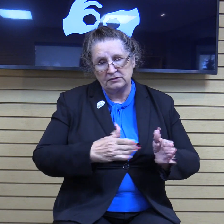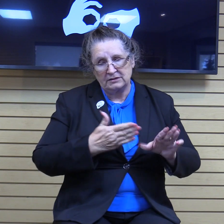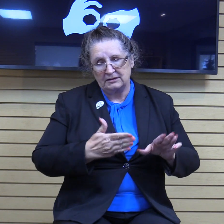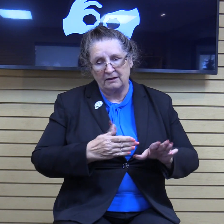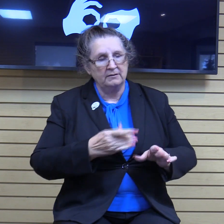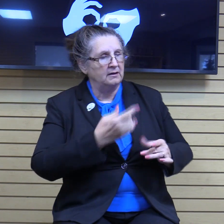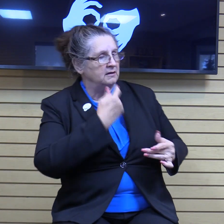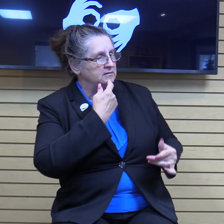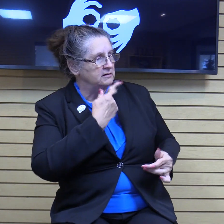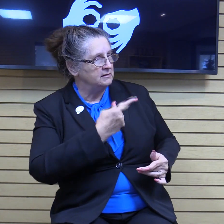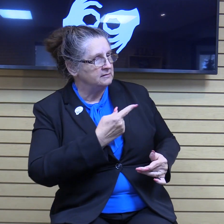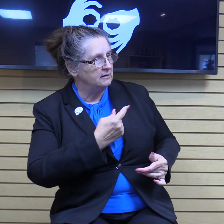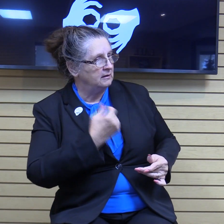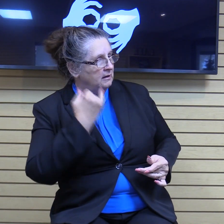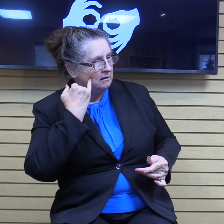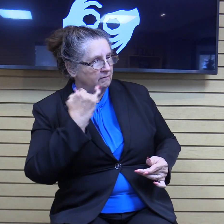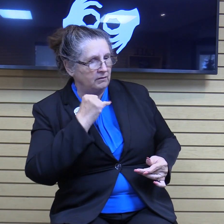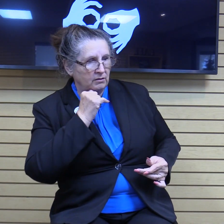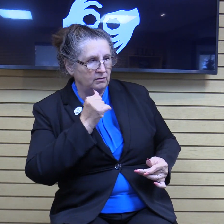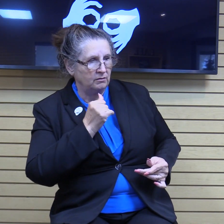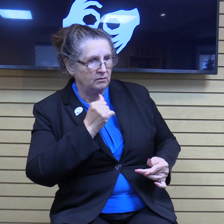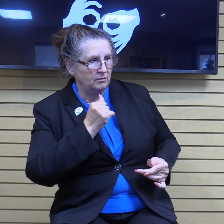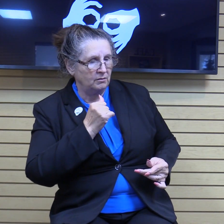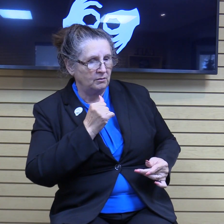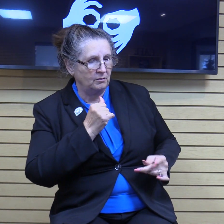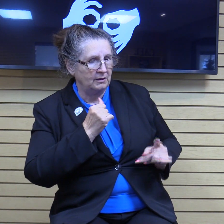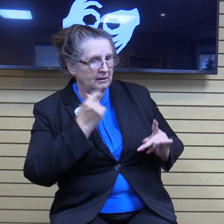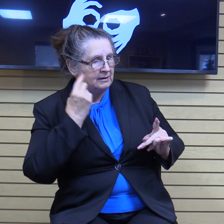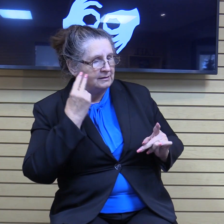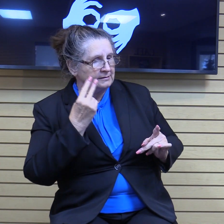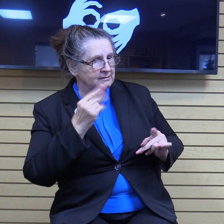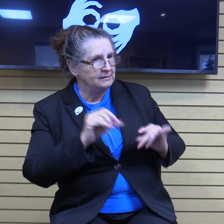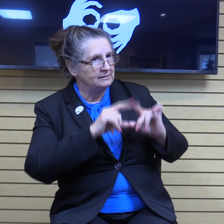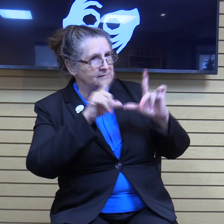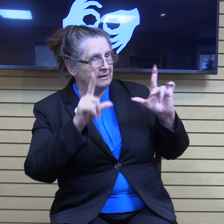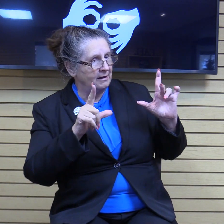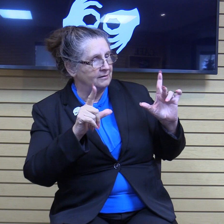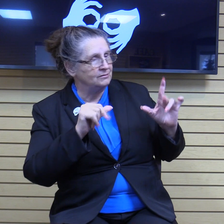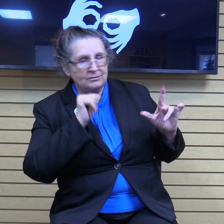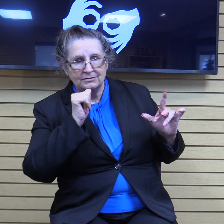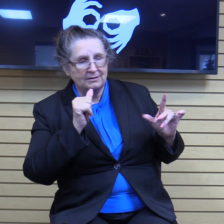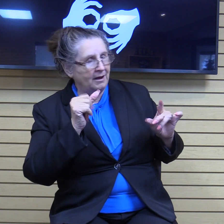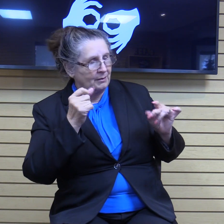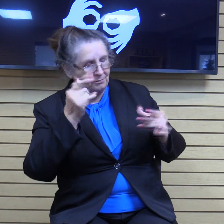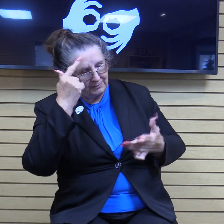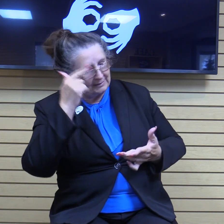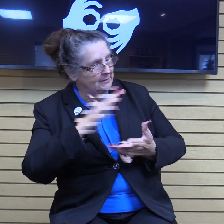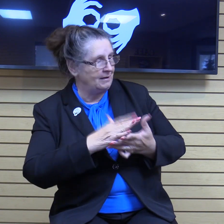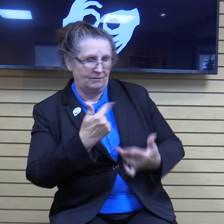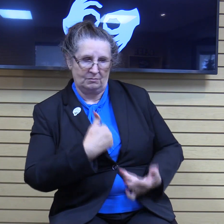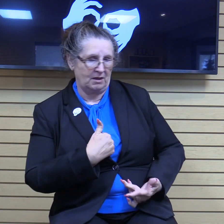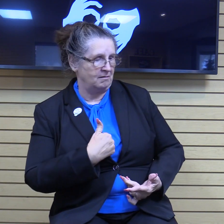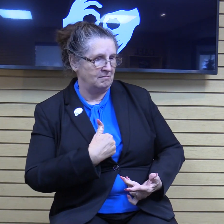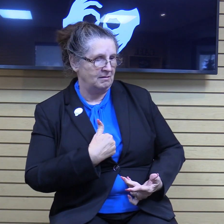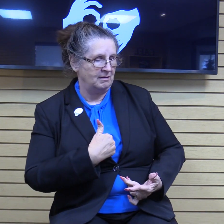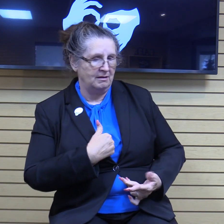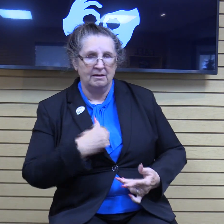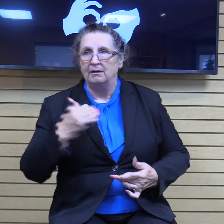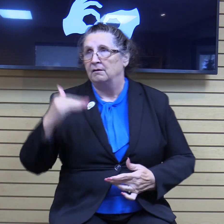said to him, Unless you people see signs and wonders, you will by no means believe. The nobleman said to him,